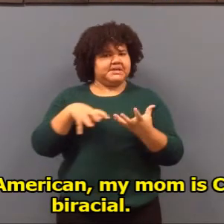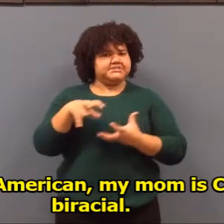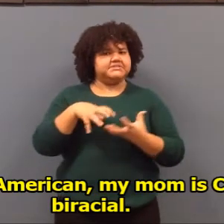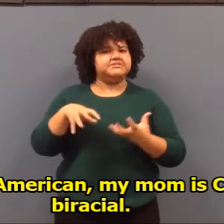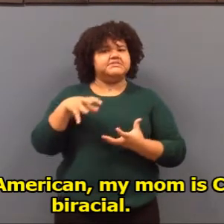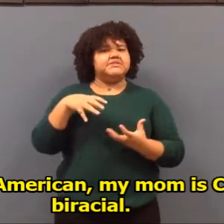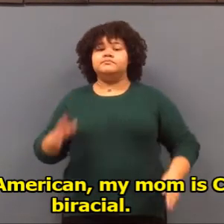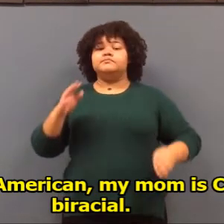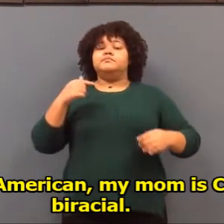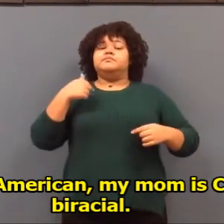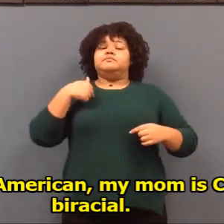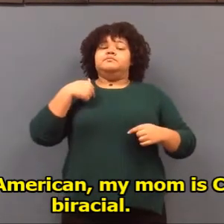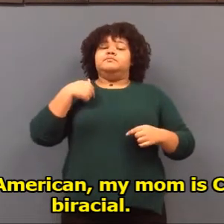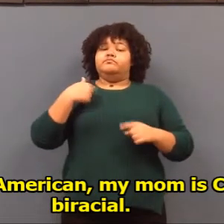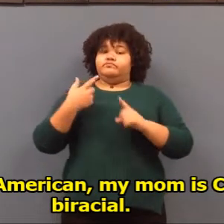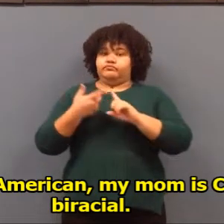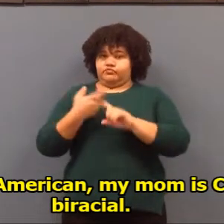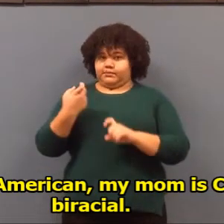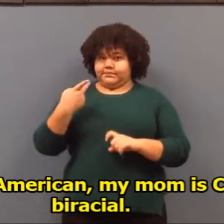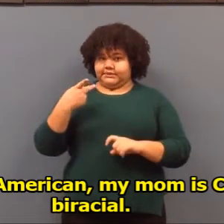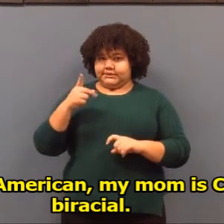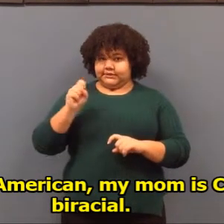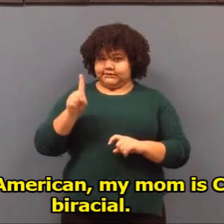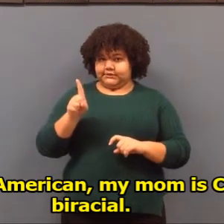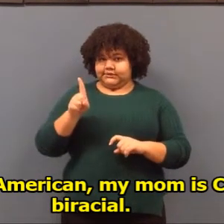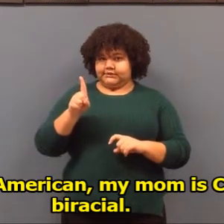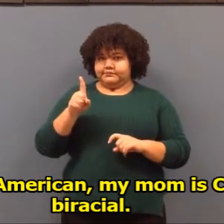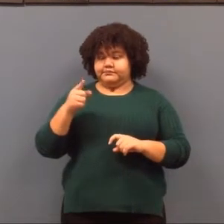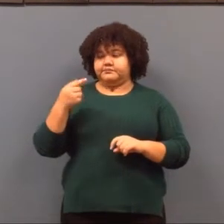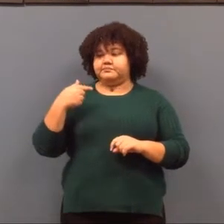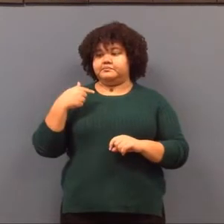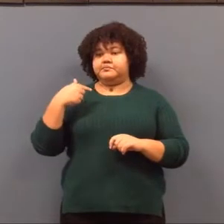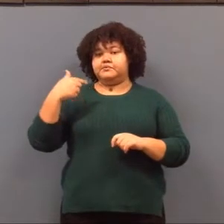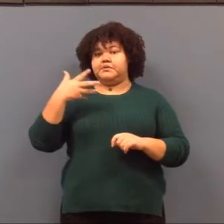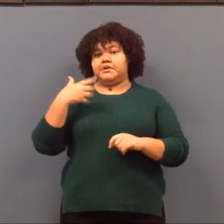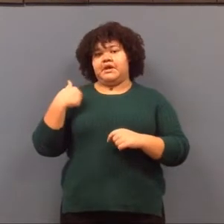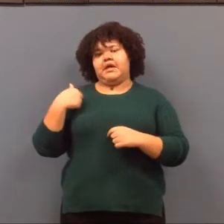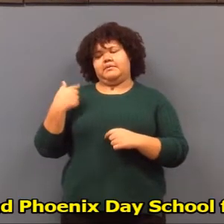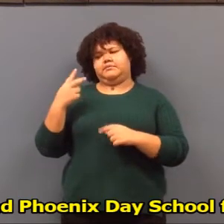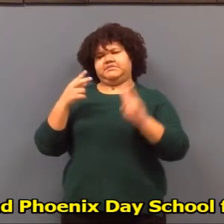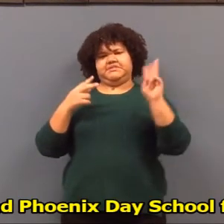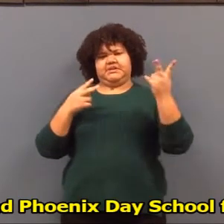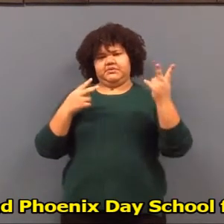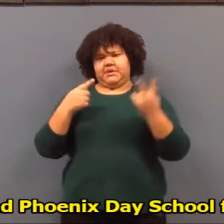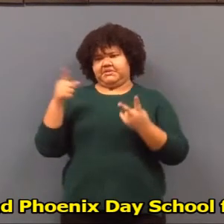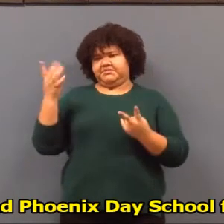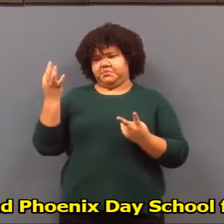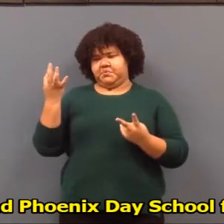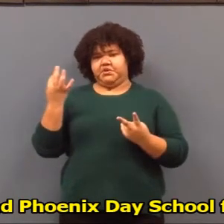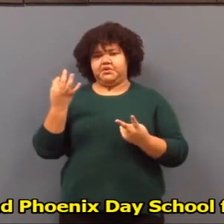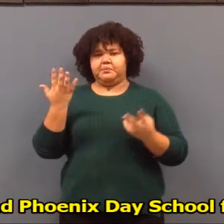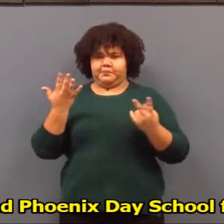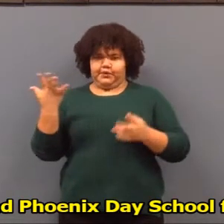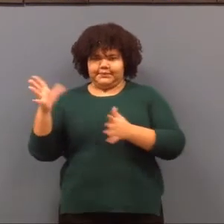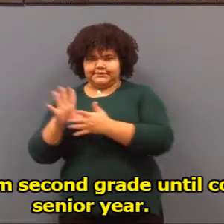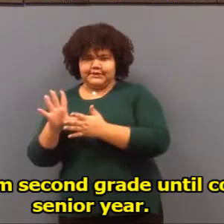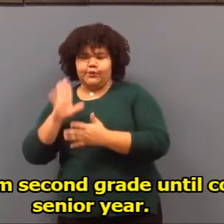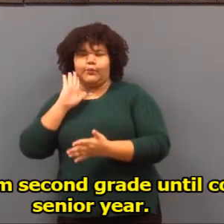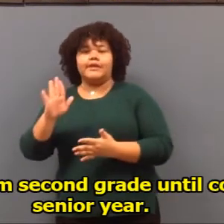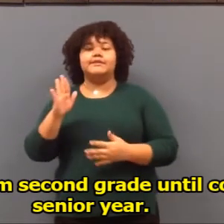African American. My mom is Caucasian. I'm biracial. I currently attend Phoenix Day School for the Deaf. I've attended from